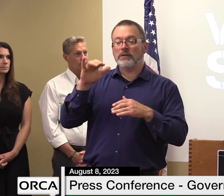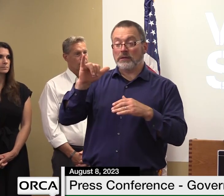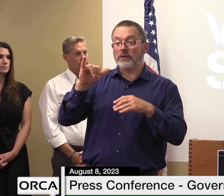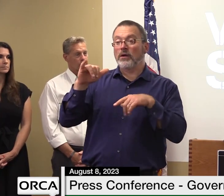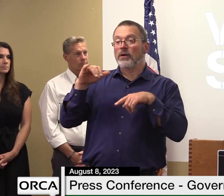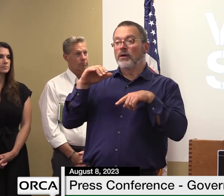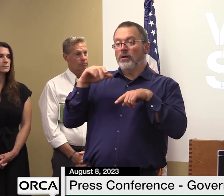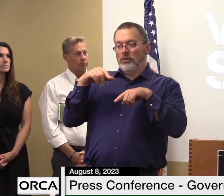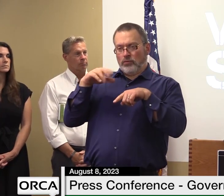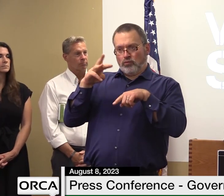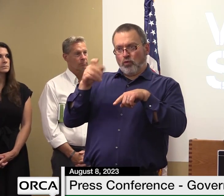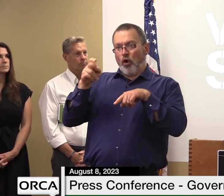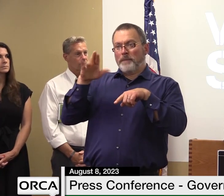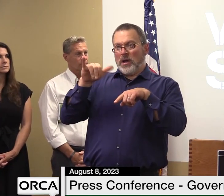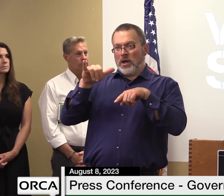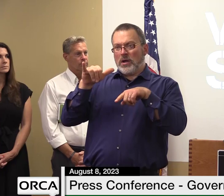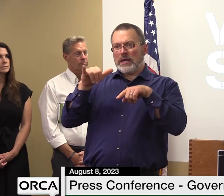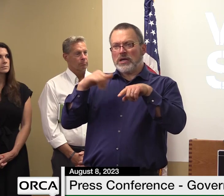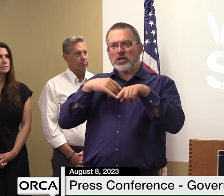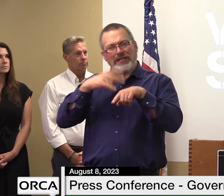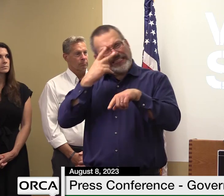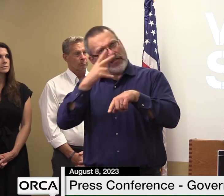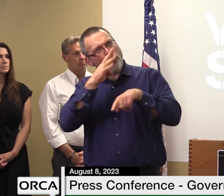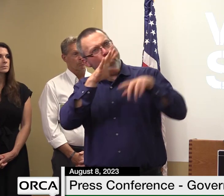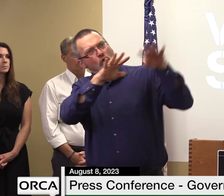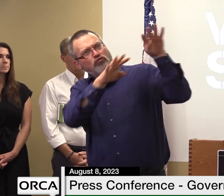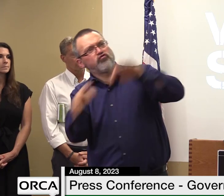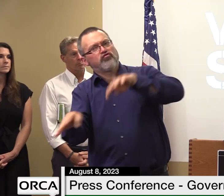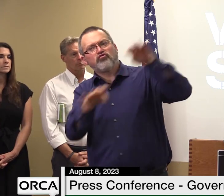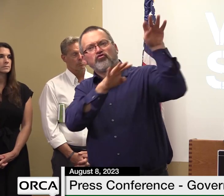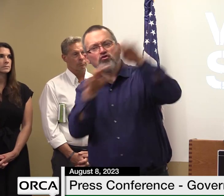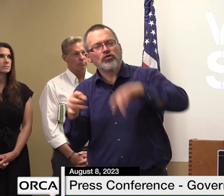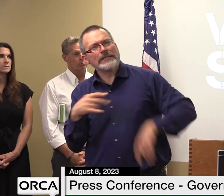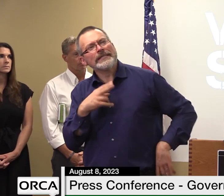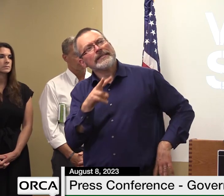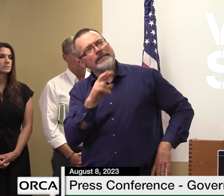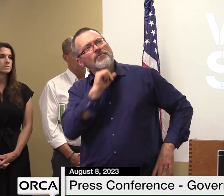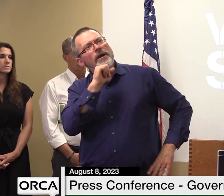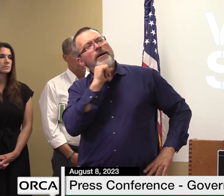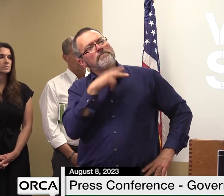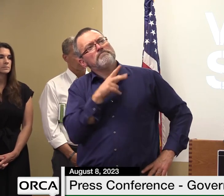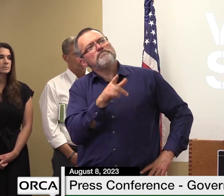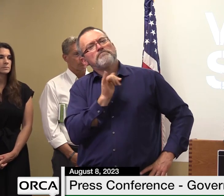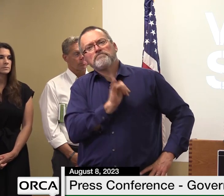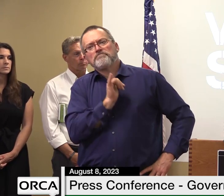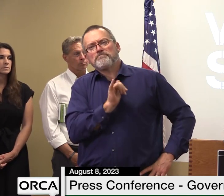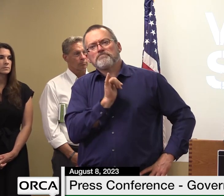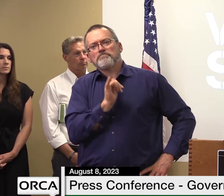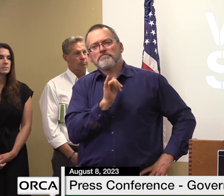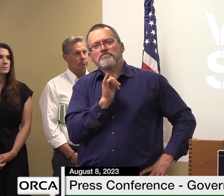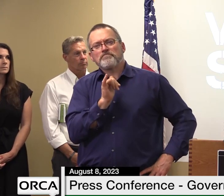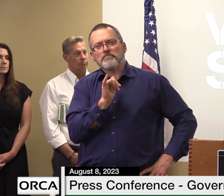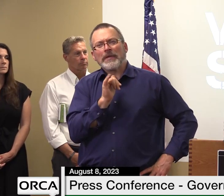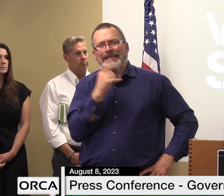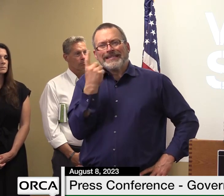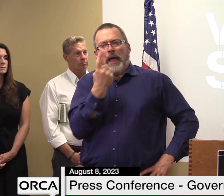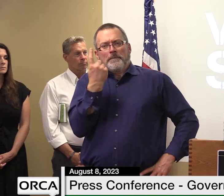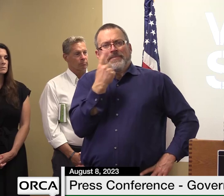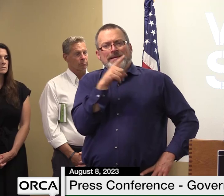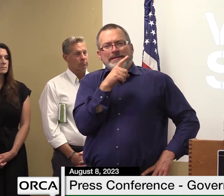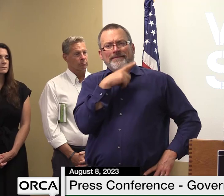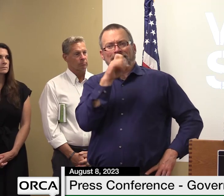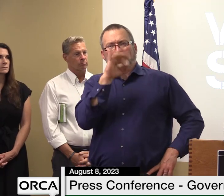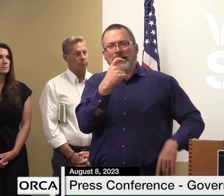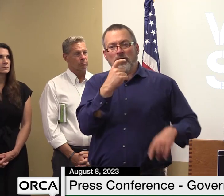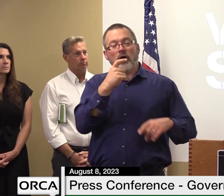from here to there and like the governor said maybe understanding where that water came